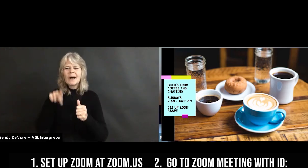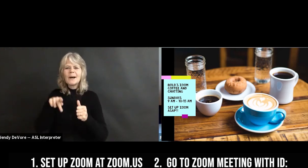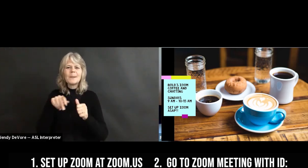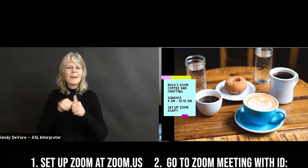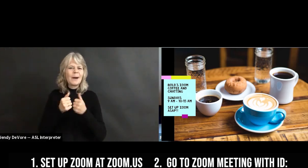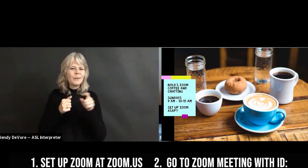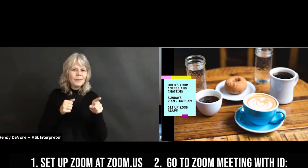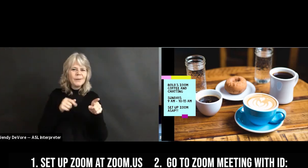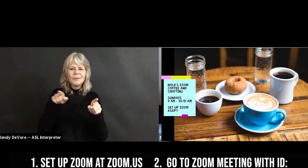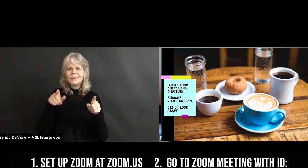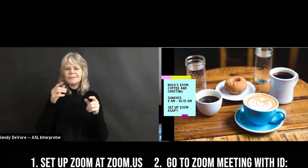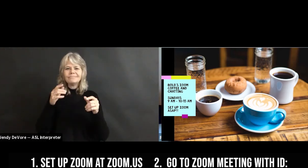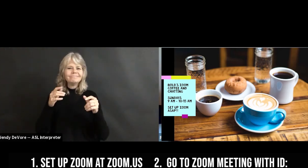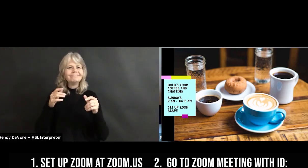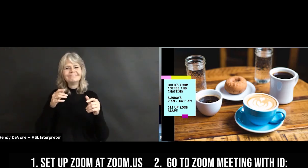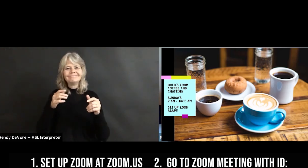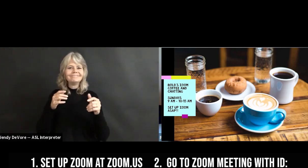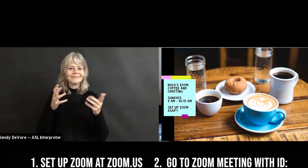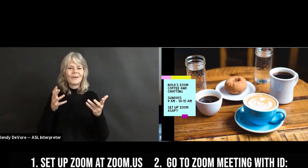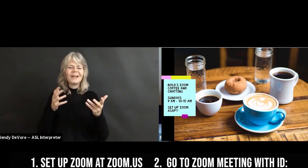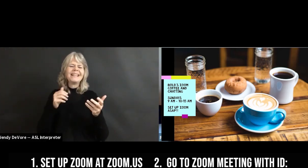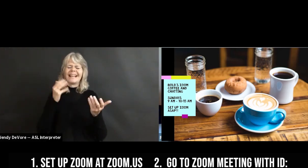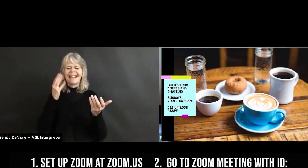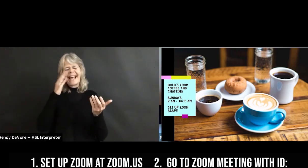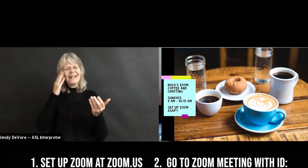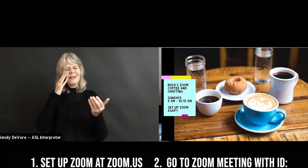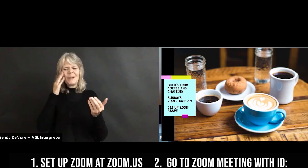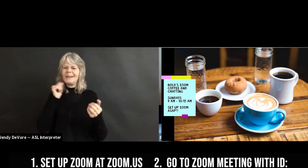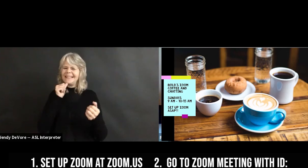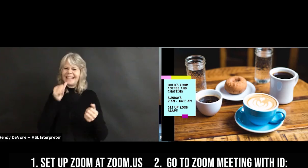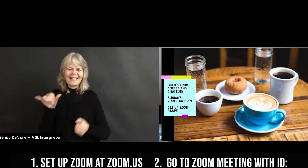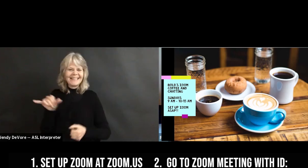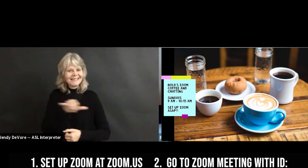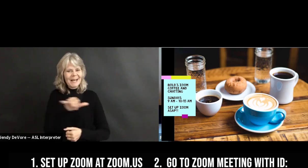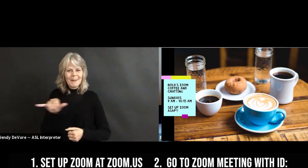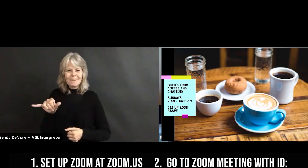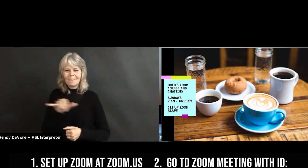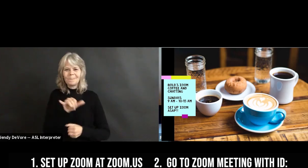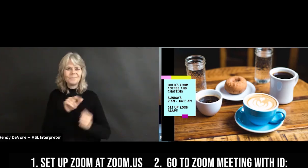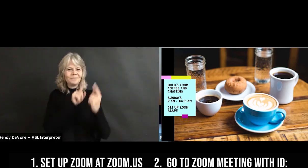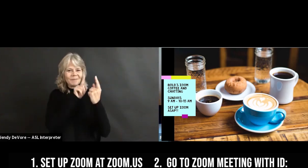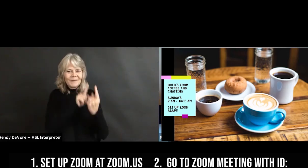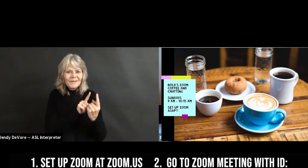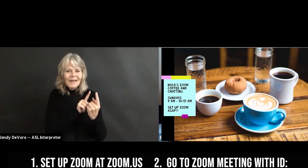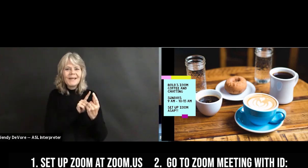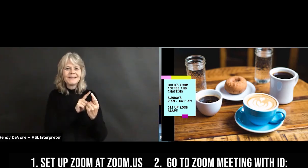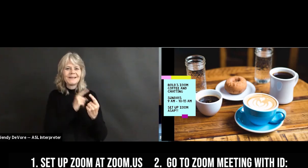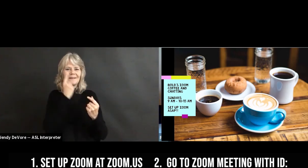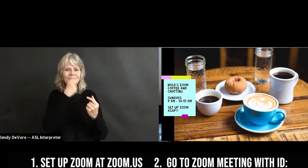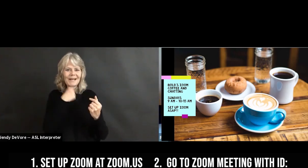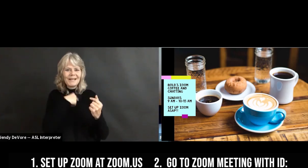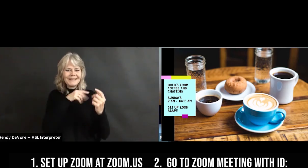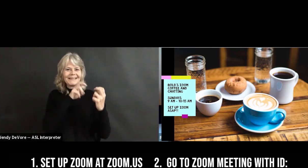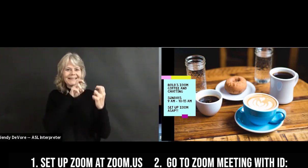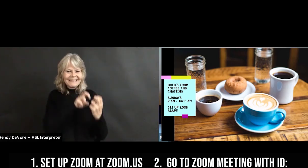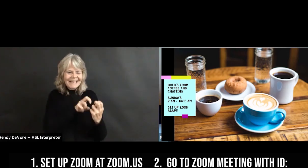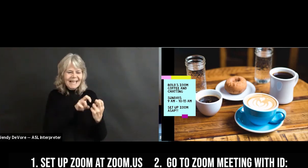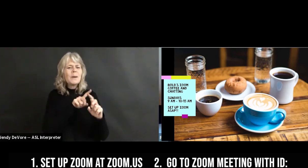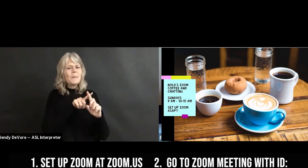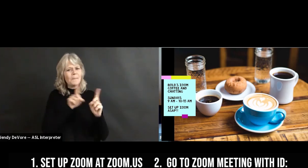I know it's not the same as being in person, but you do get some energy and some encouragement